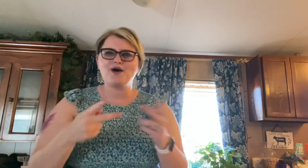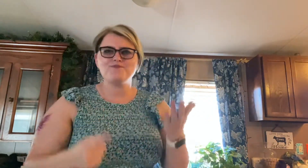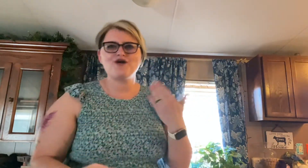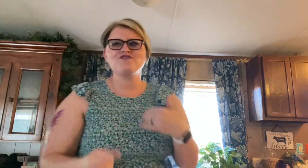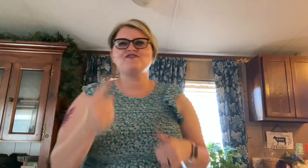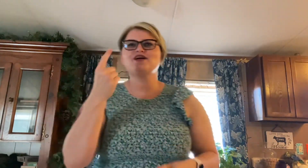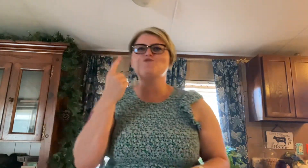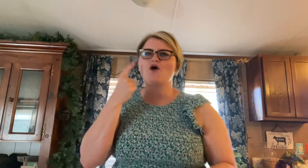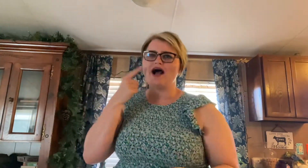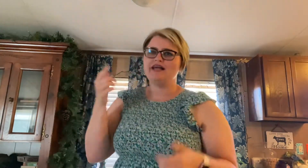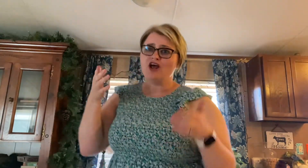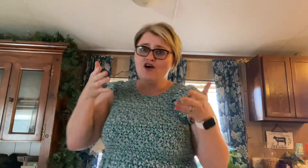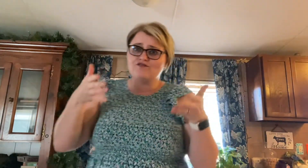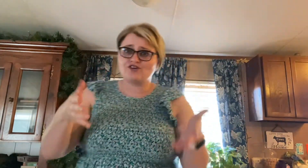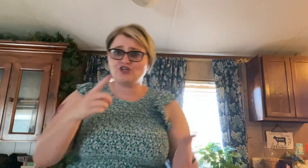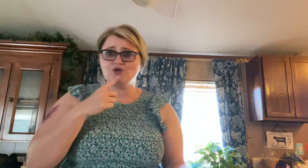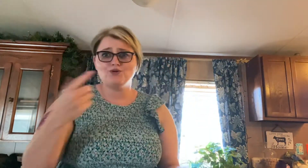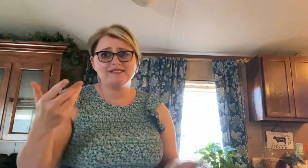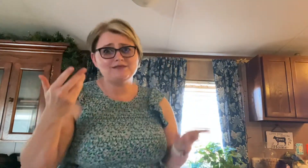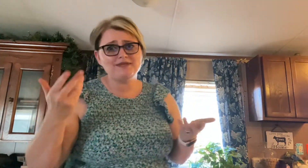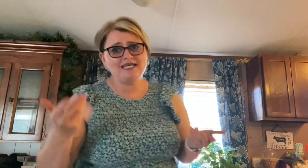perfect one for you as me?